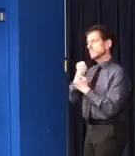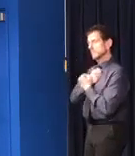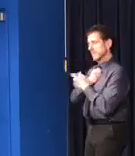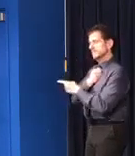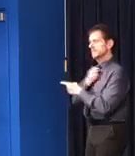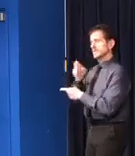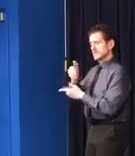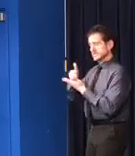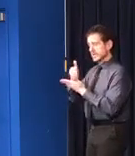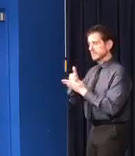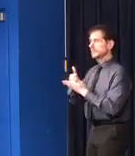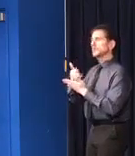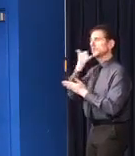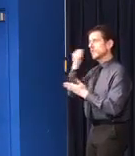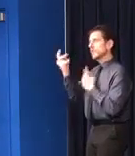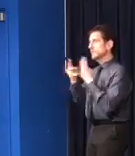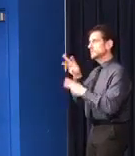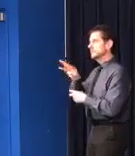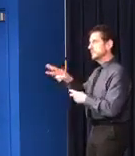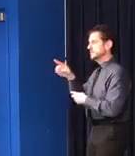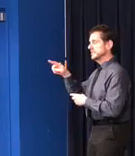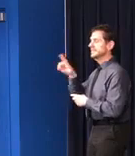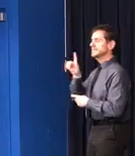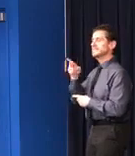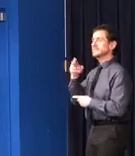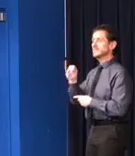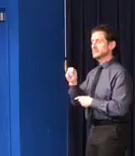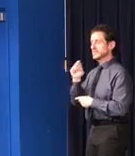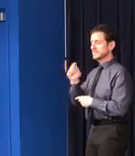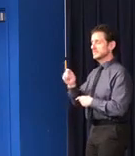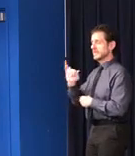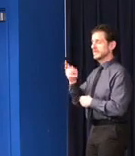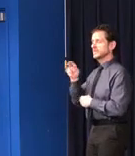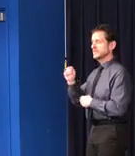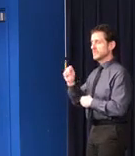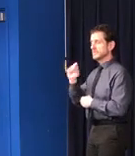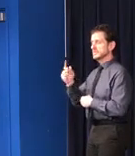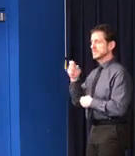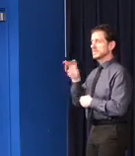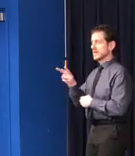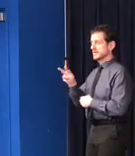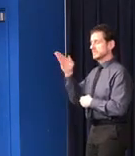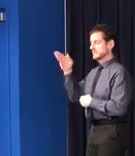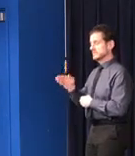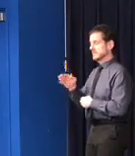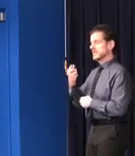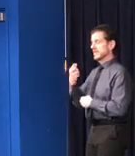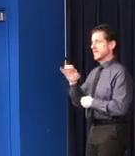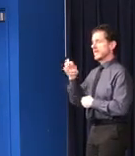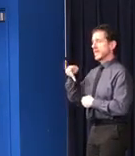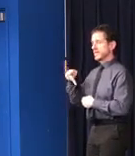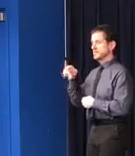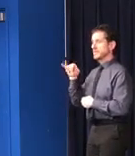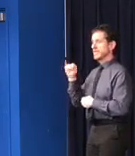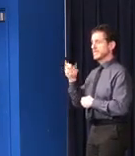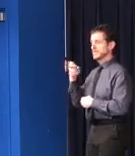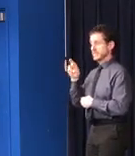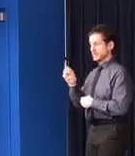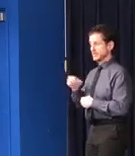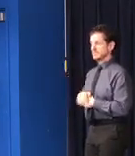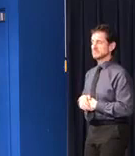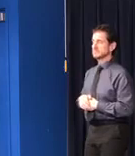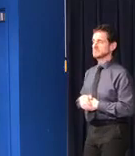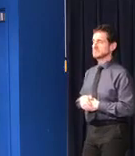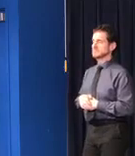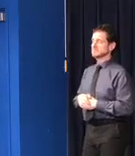visit our website, dhs.illinois.gov backslash helpishere. As the Governor